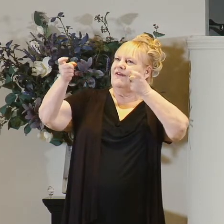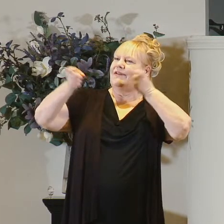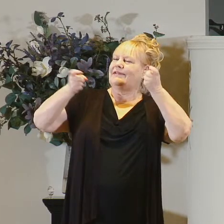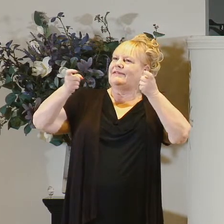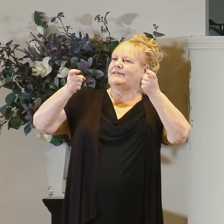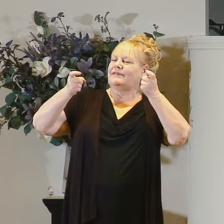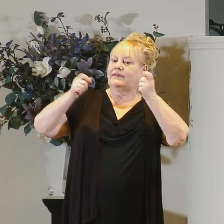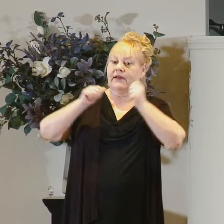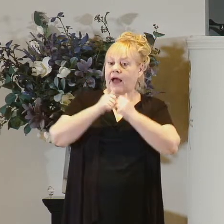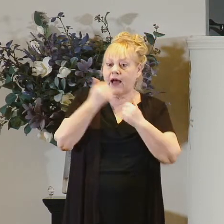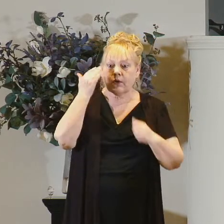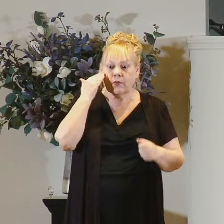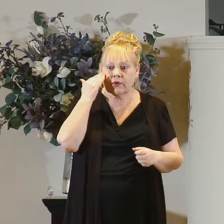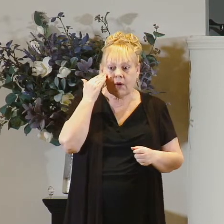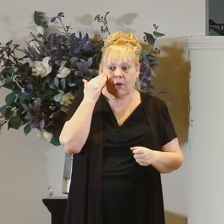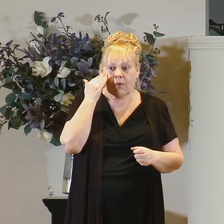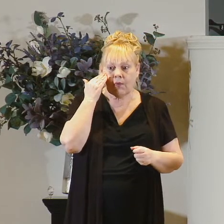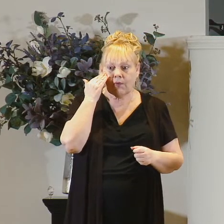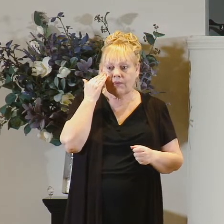how do we know that